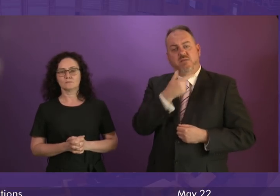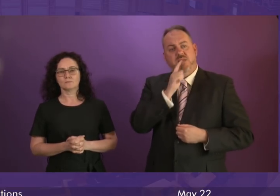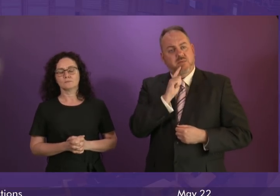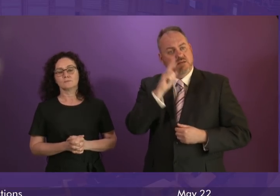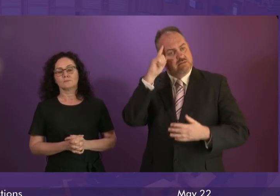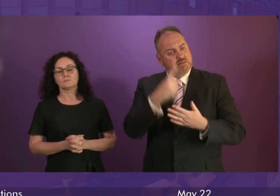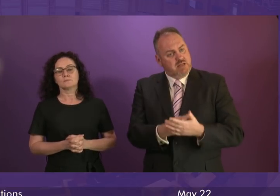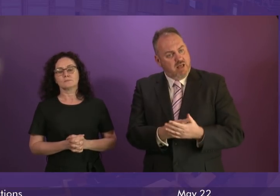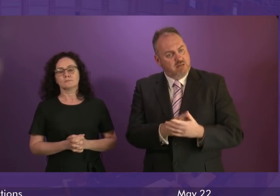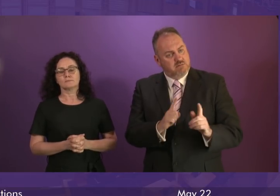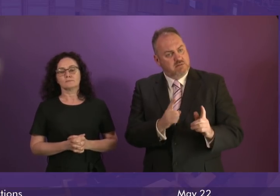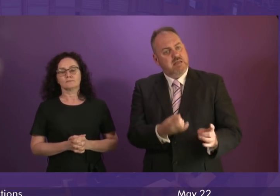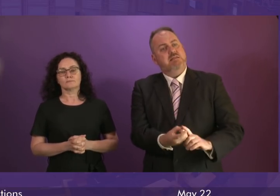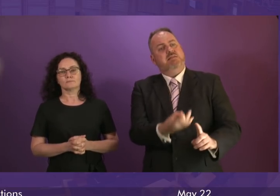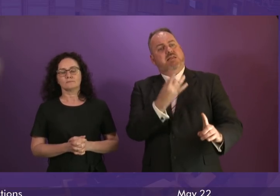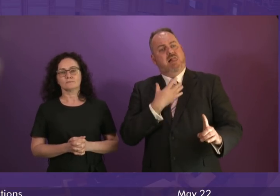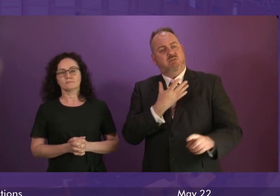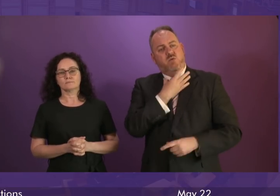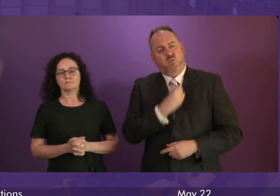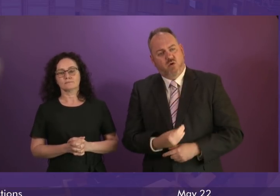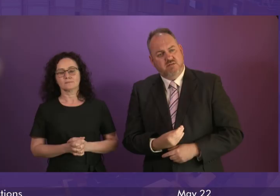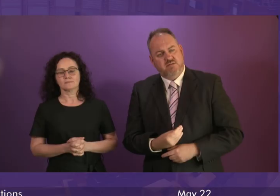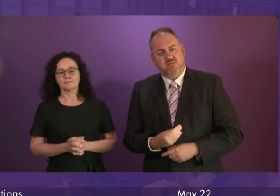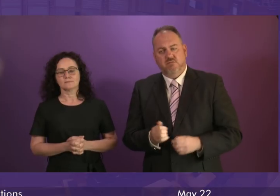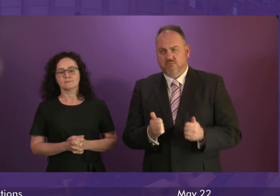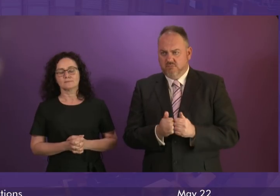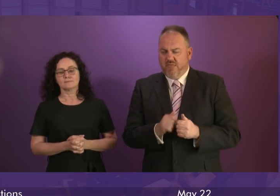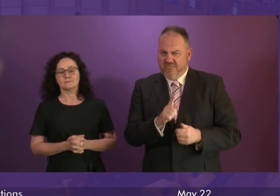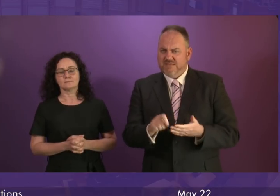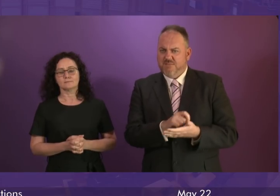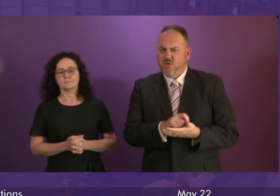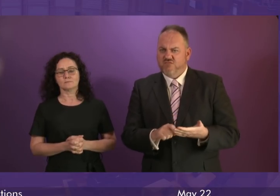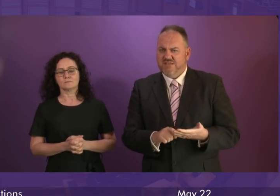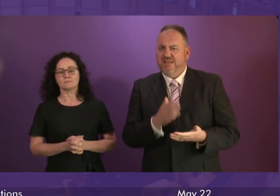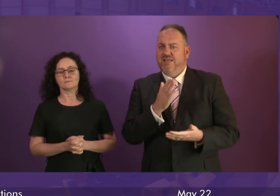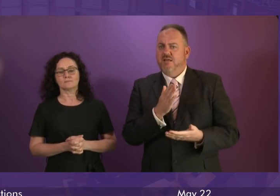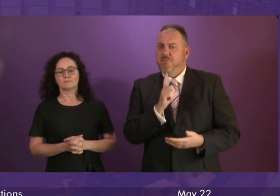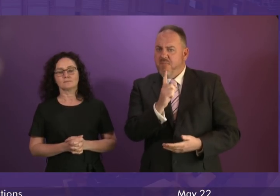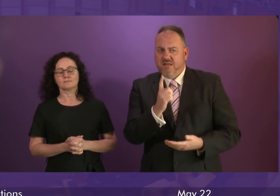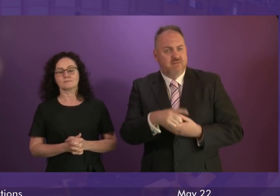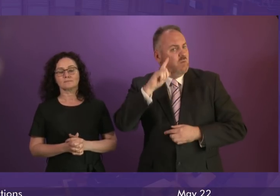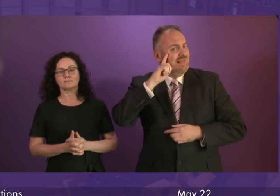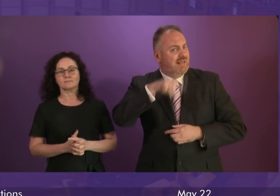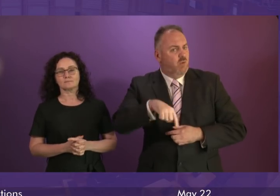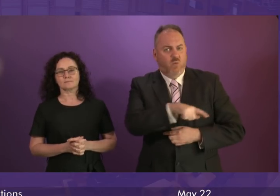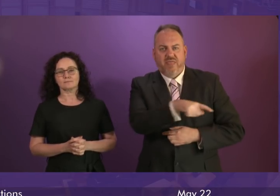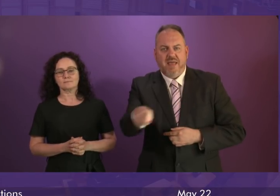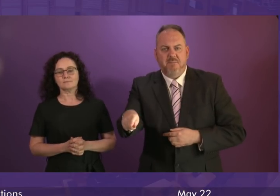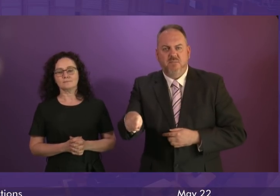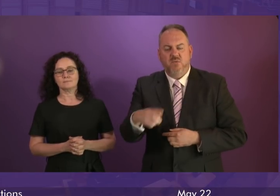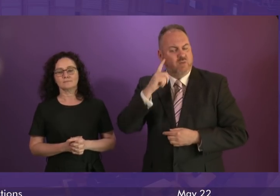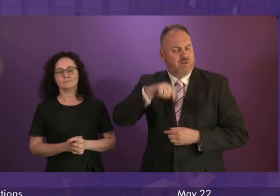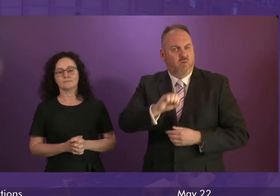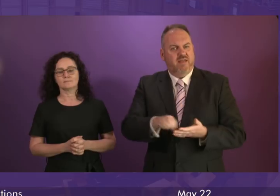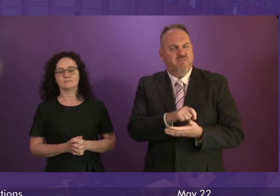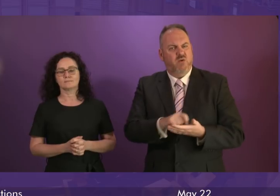that we will enact whatever you decide, then democracy is fundamentally damaged if at the first opportunity you insist that vote